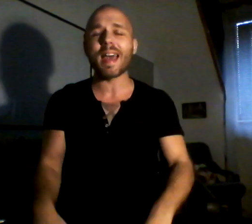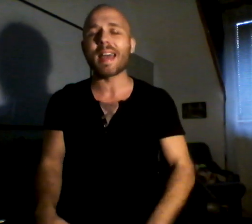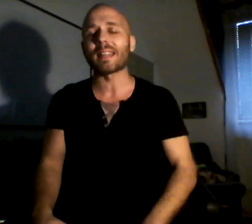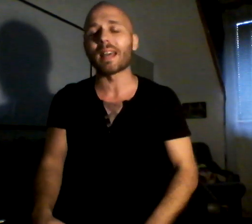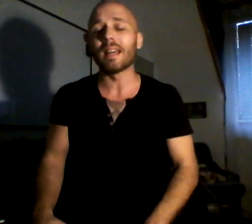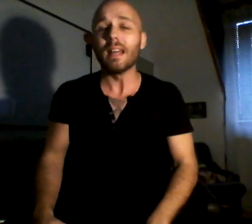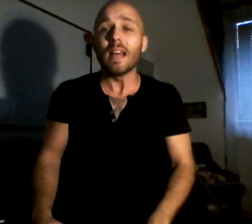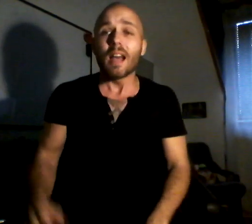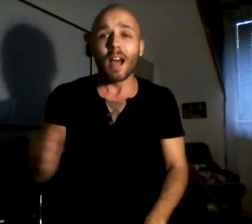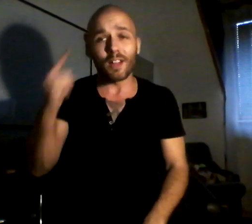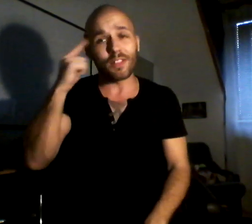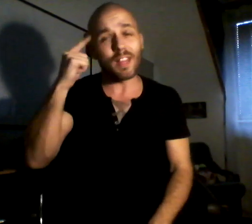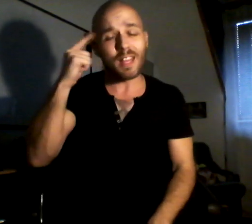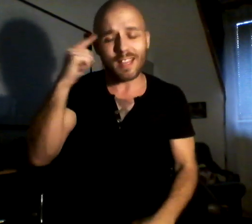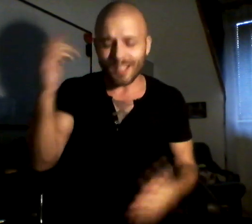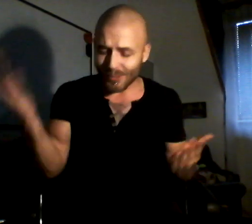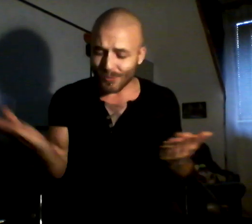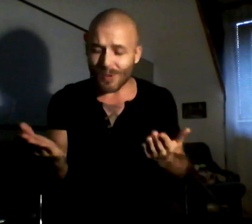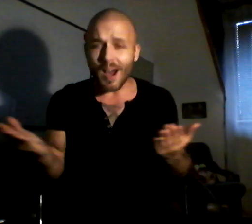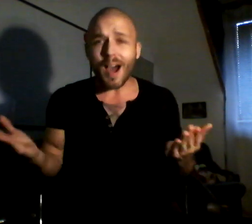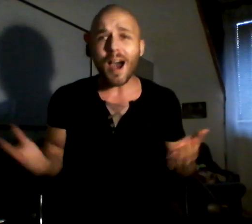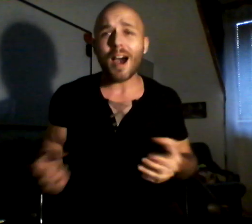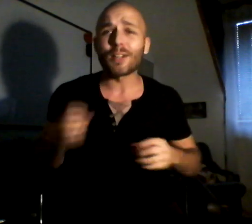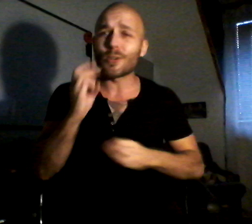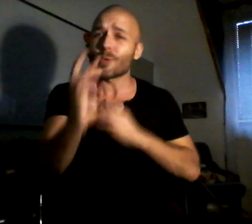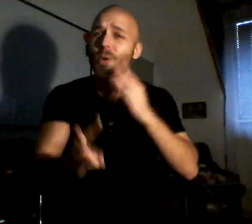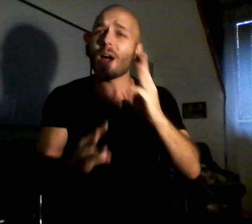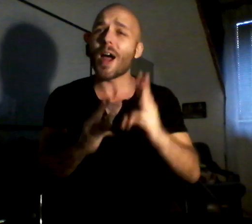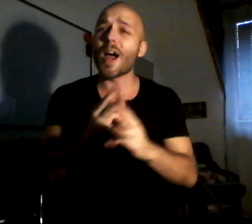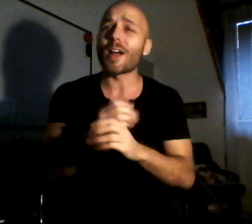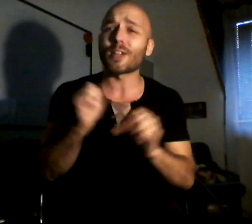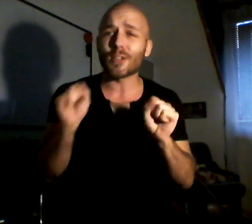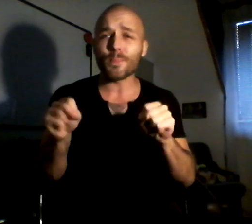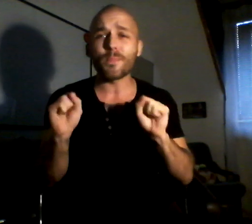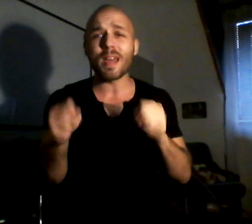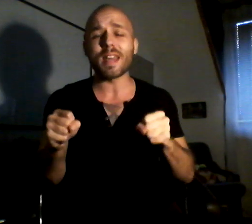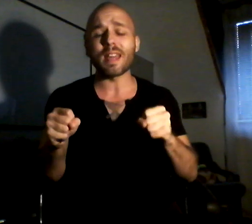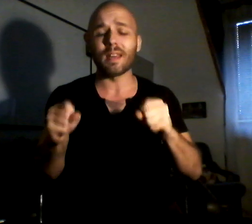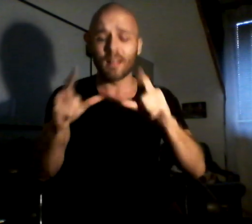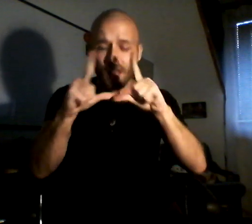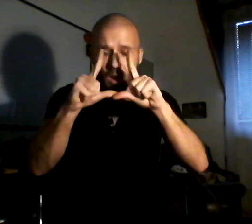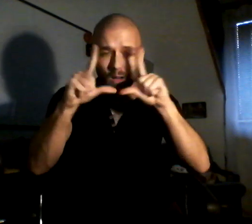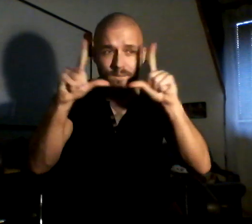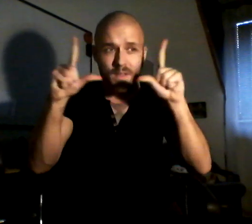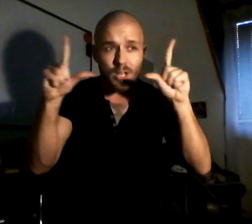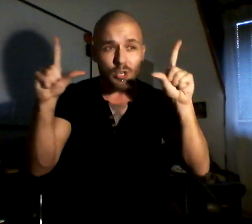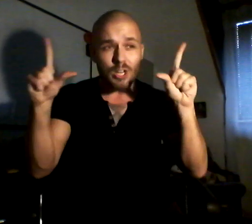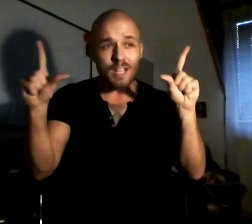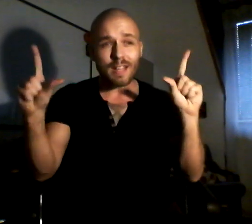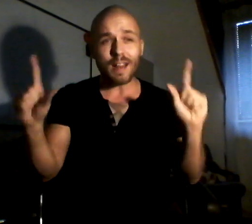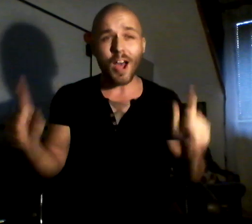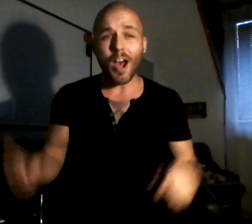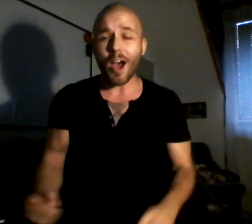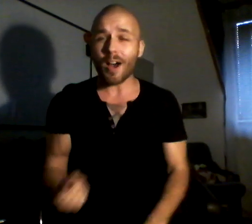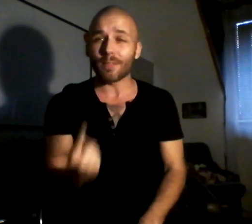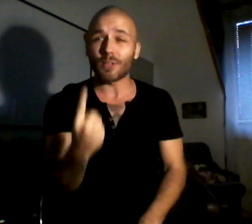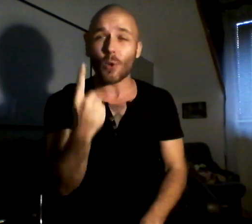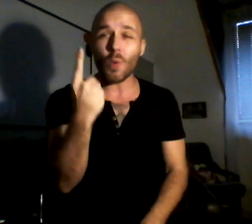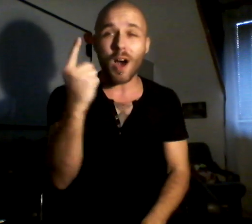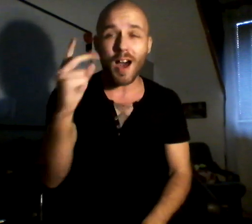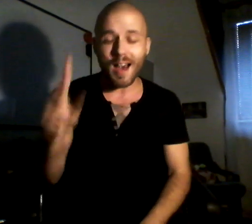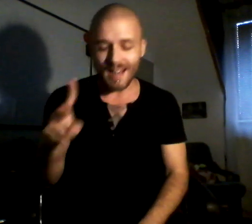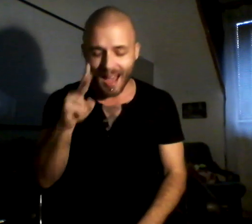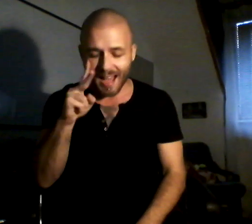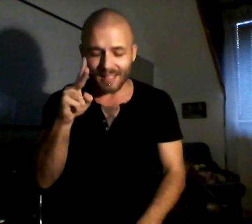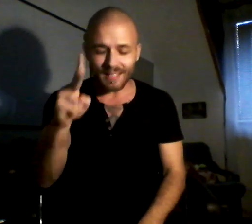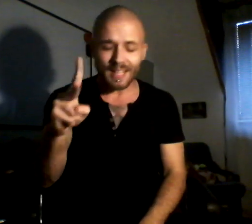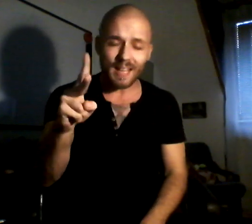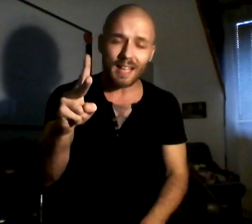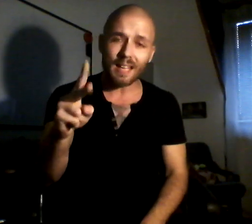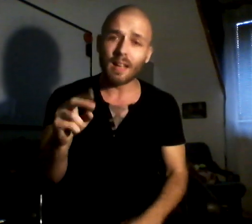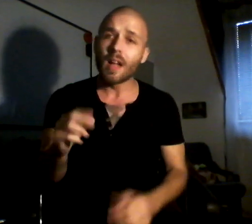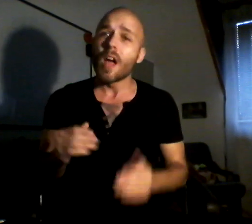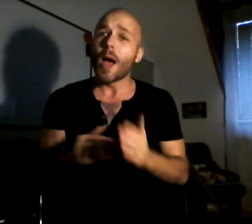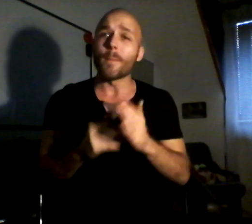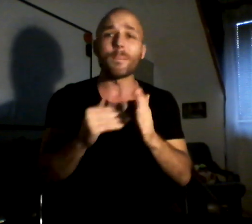I think of what the world can be, the vision of the one I see. A